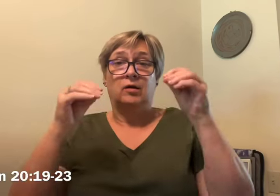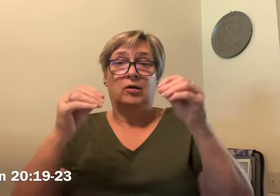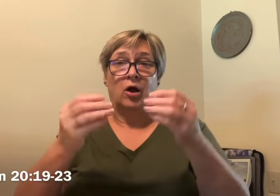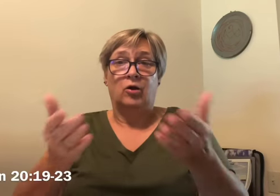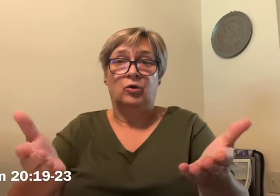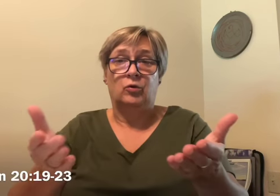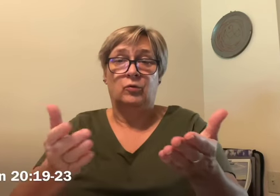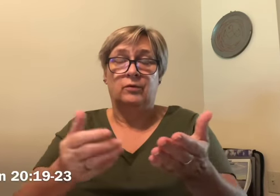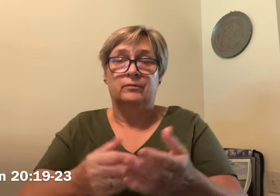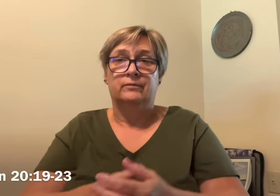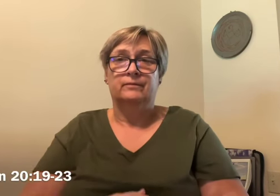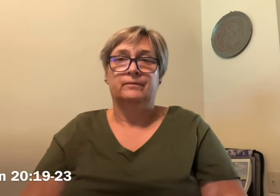I told you